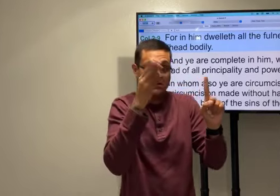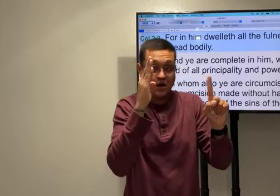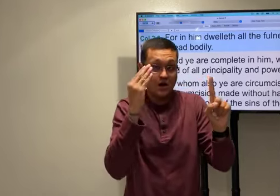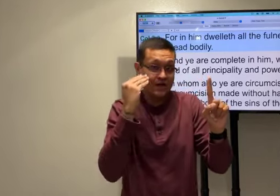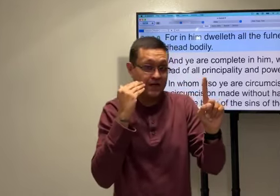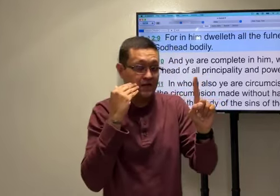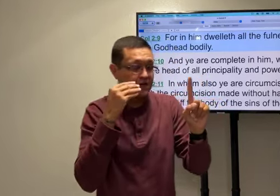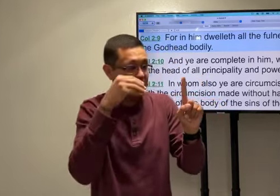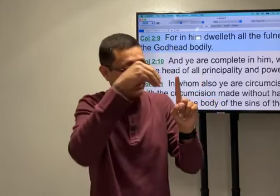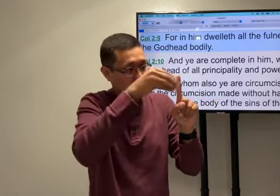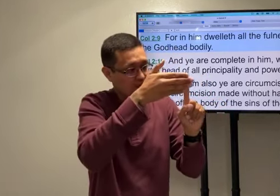bodily.